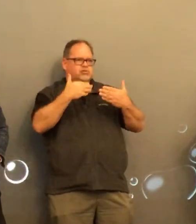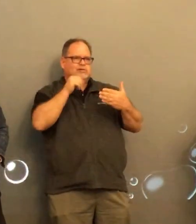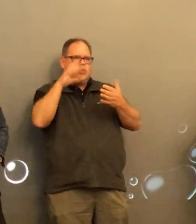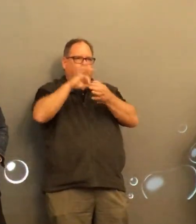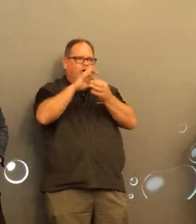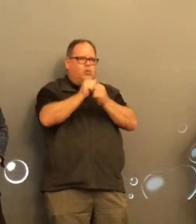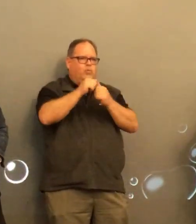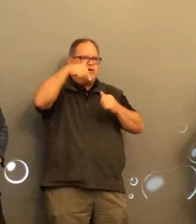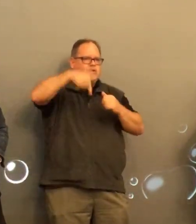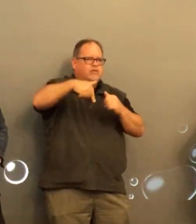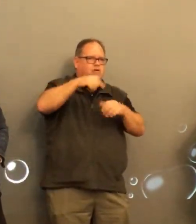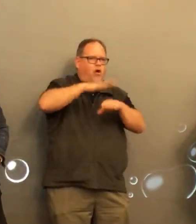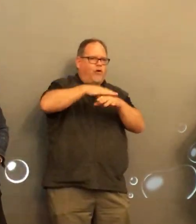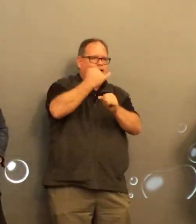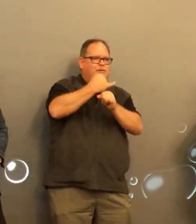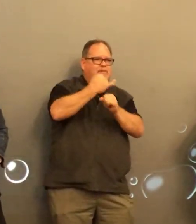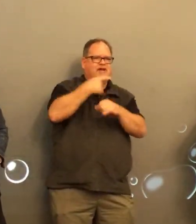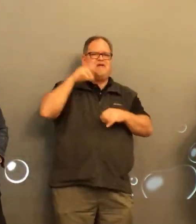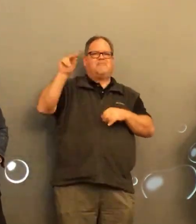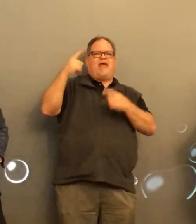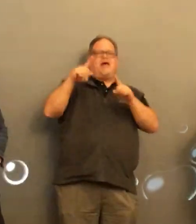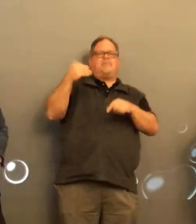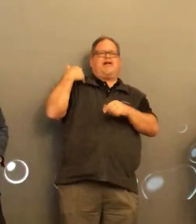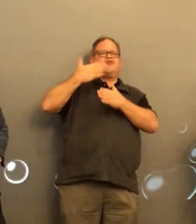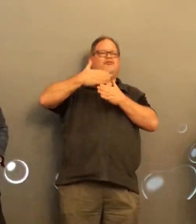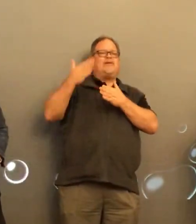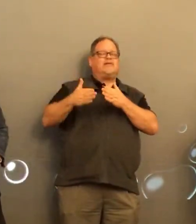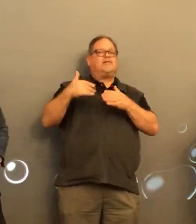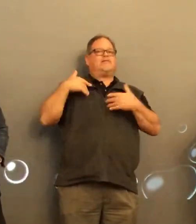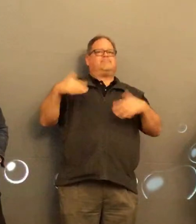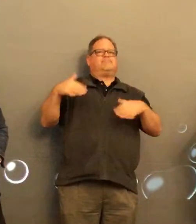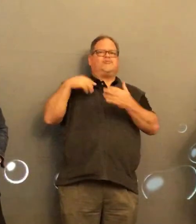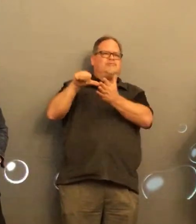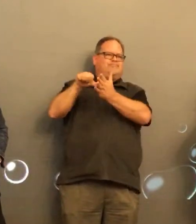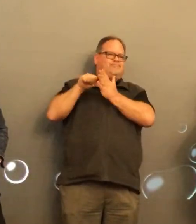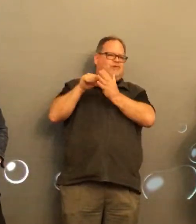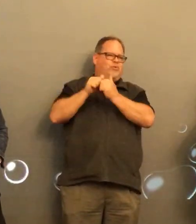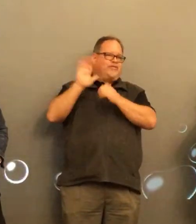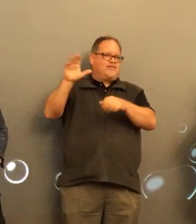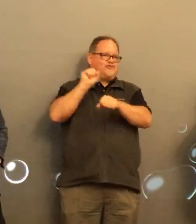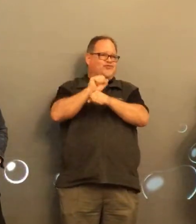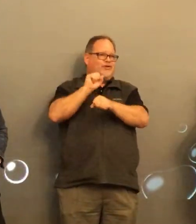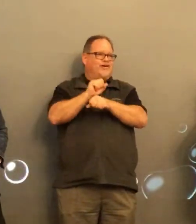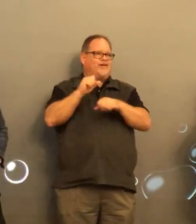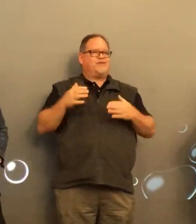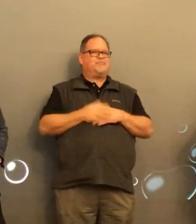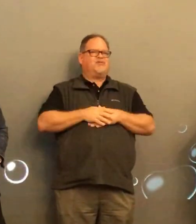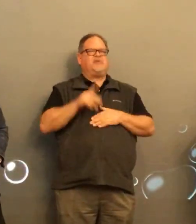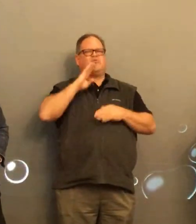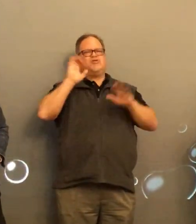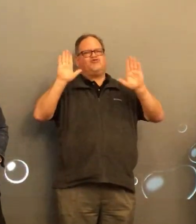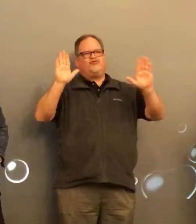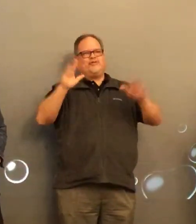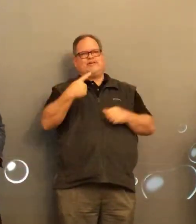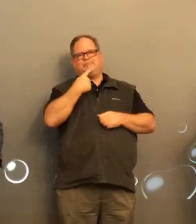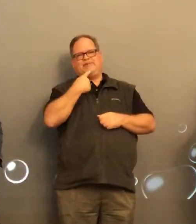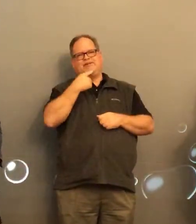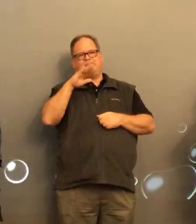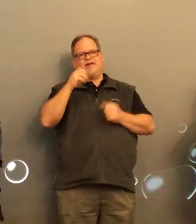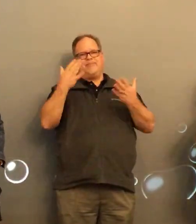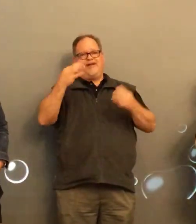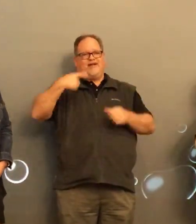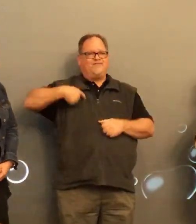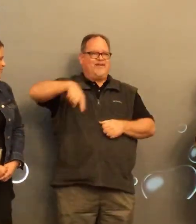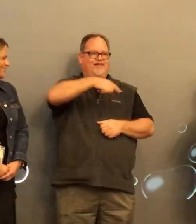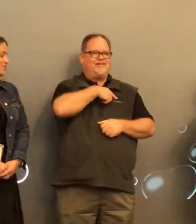campus he really was concerned did this happen on campus no of course no it happened over the weekend but that's how impressive his work